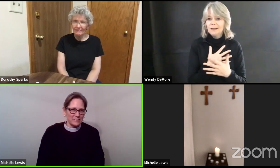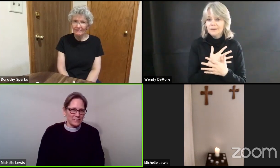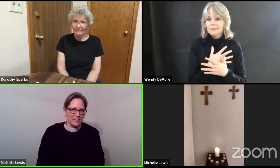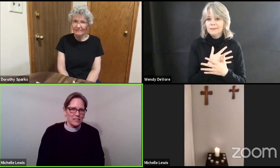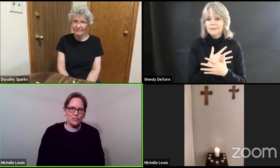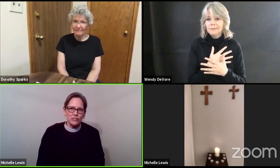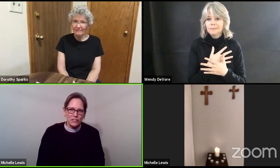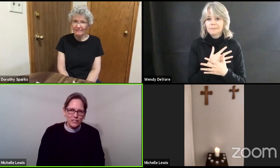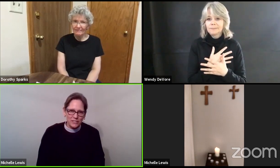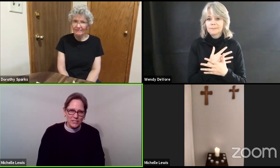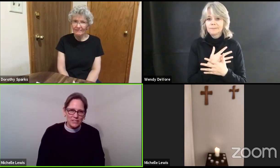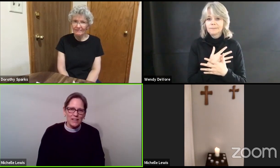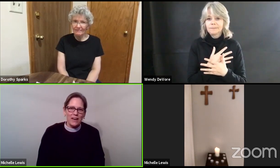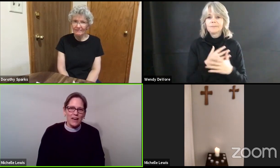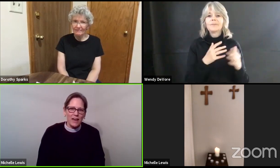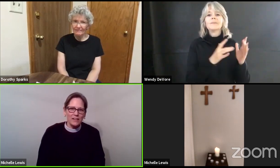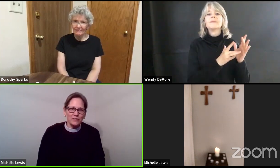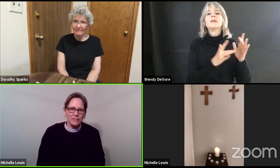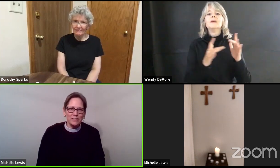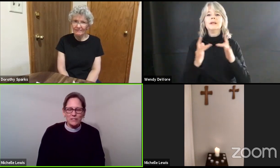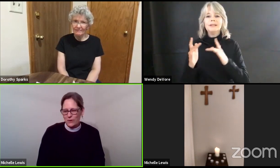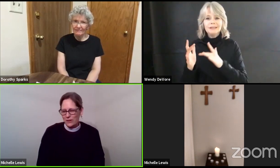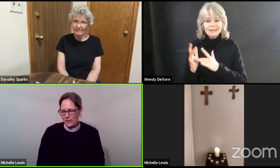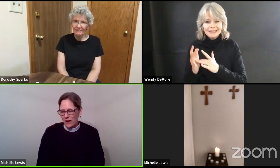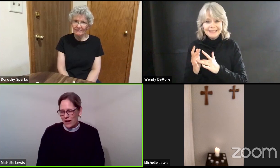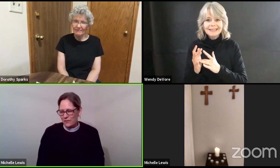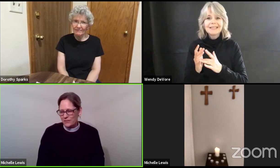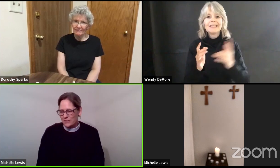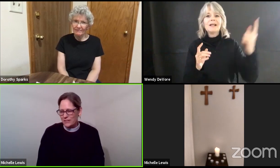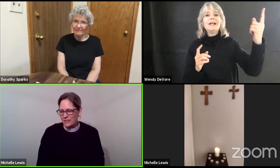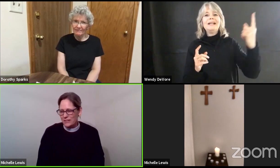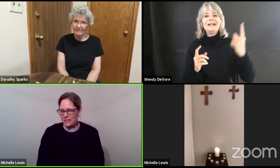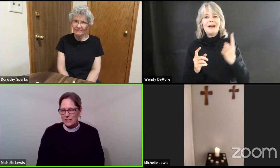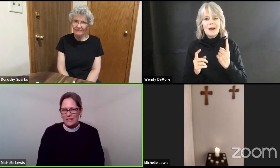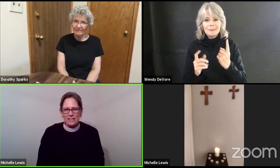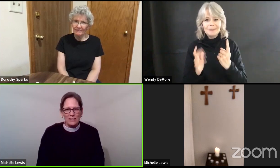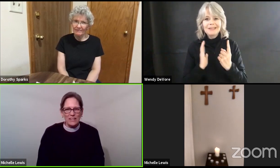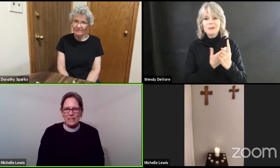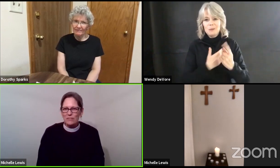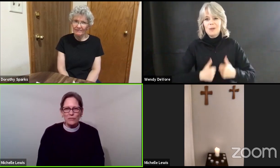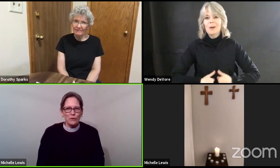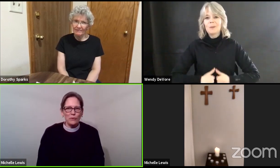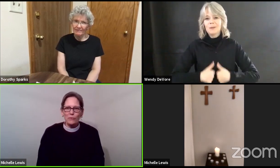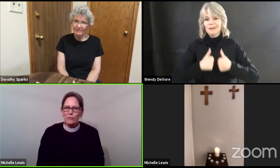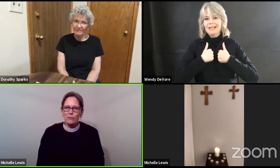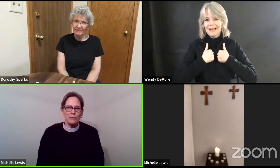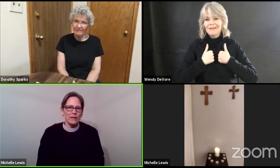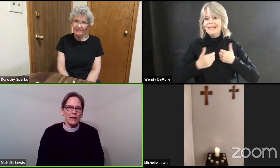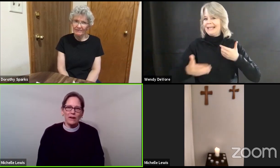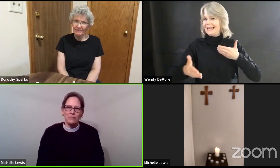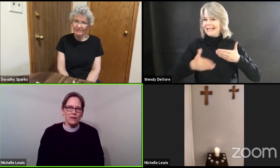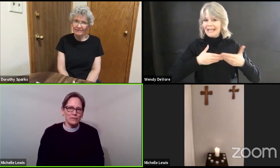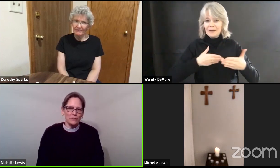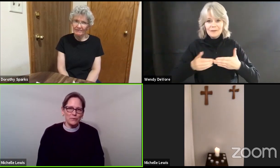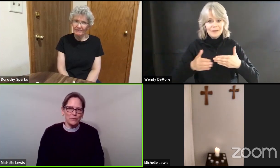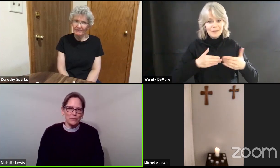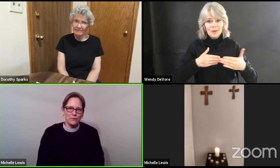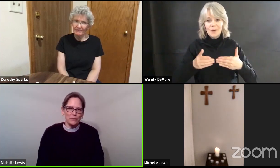Jesus enters into our lives even though we have our doors locked